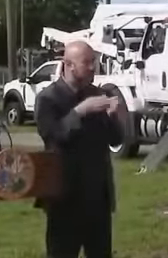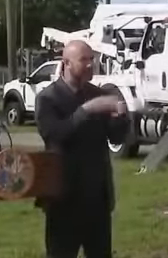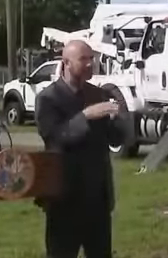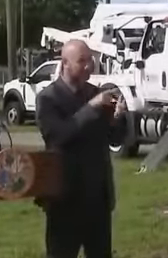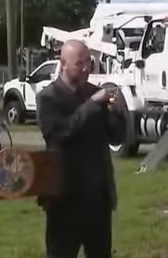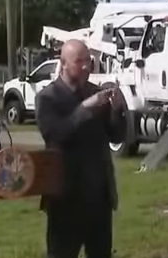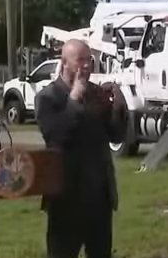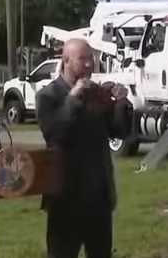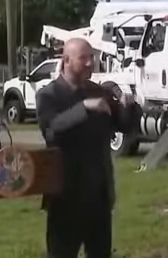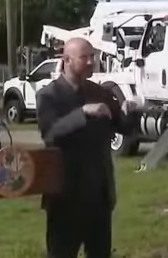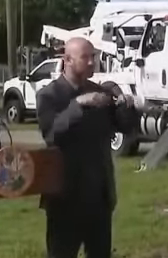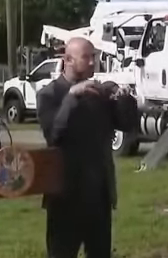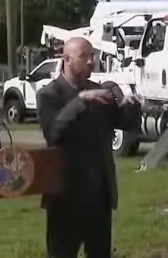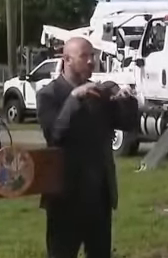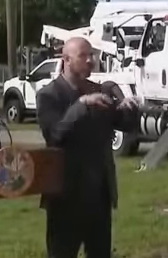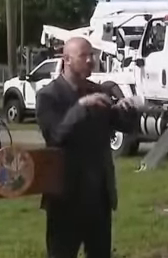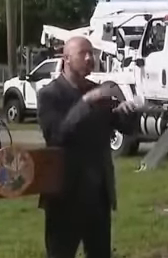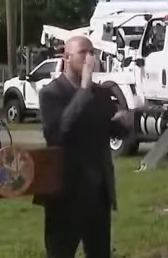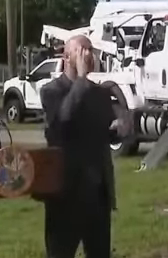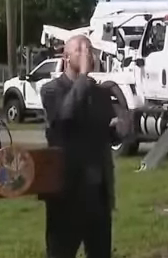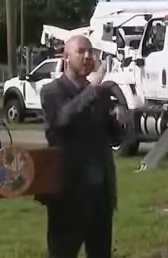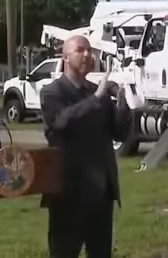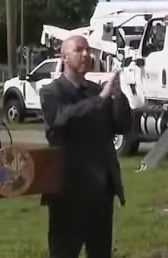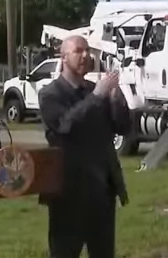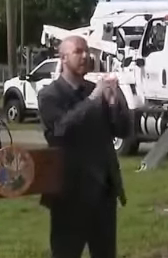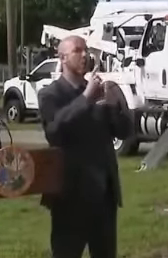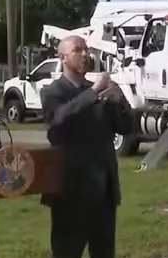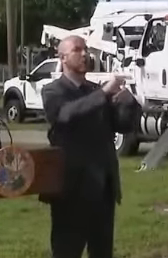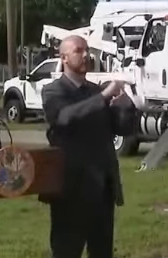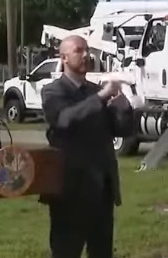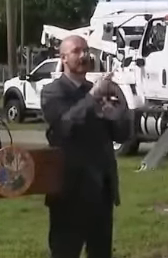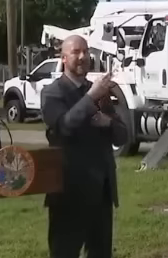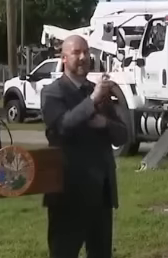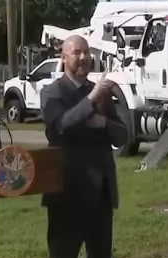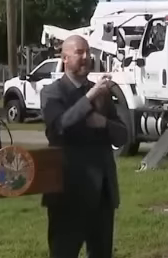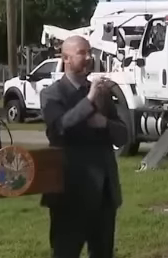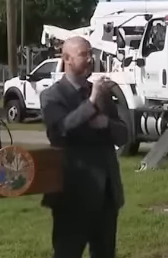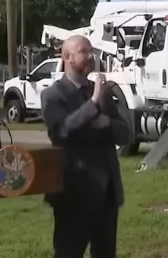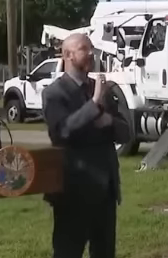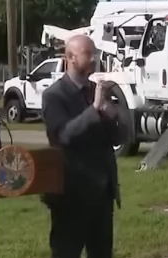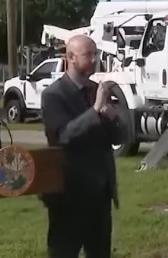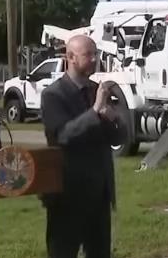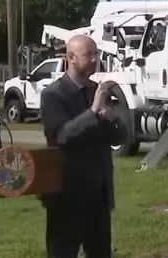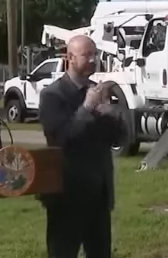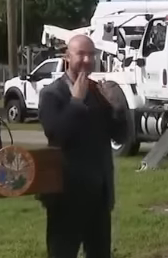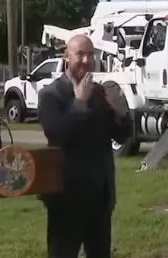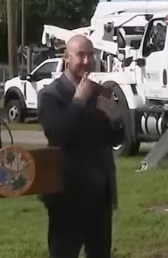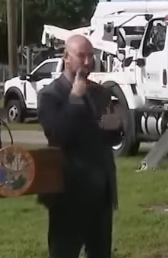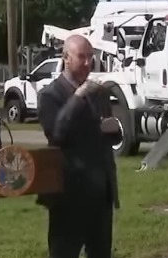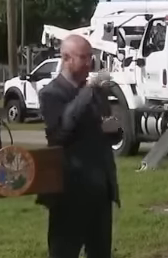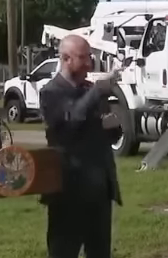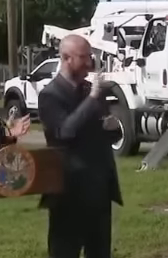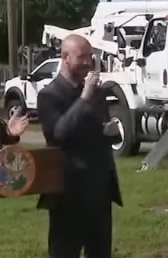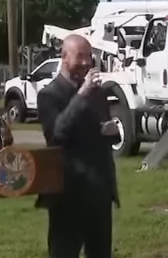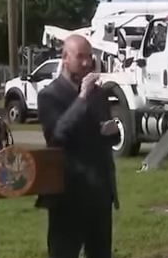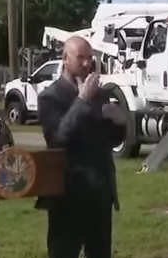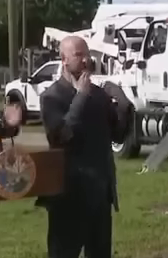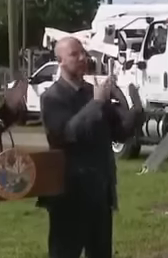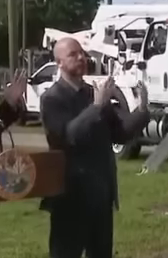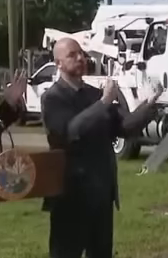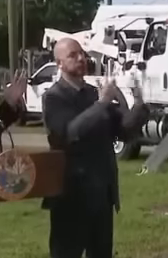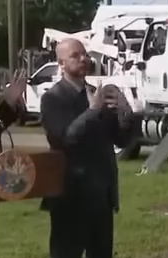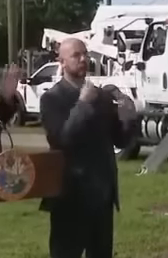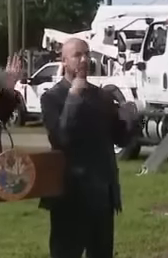become Hurricane Helene. And I want to thank the folks here at TECO for hosting us here today. I always talk, you know,